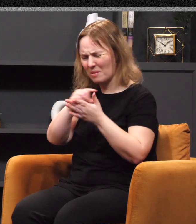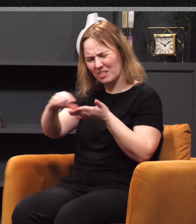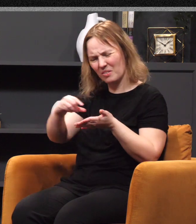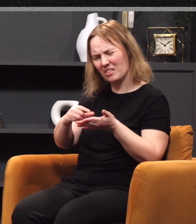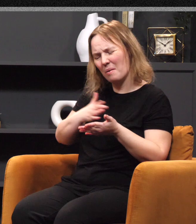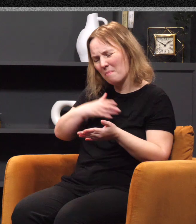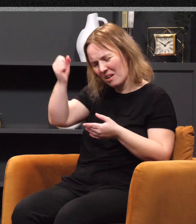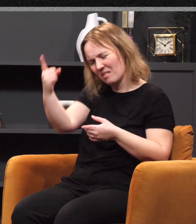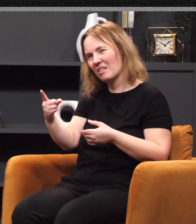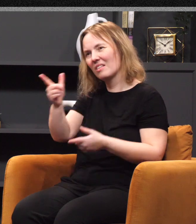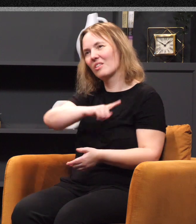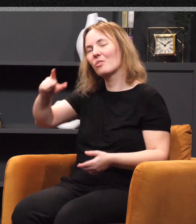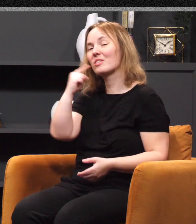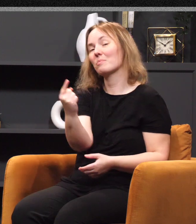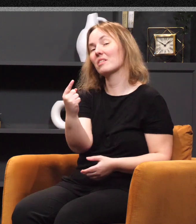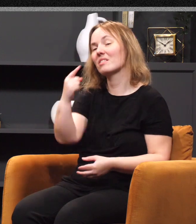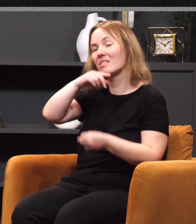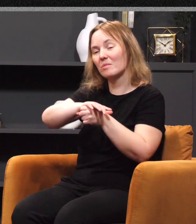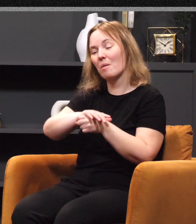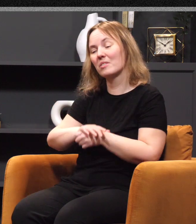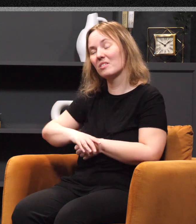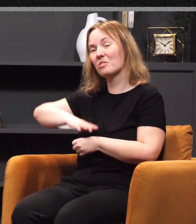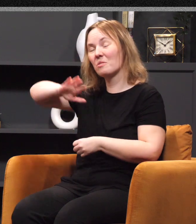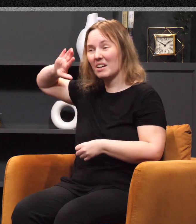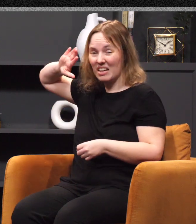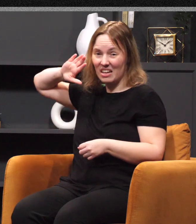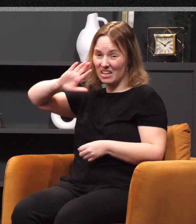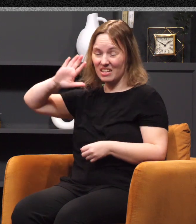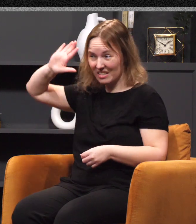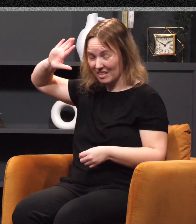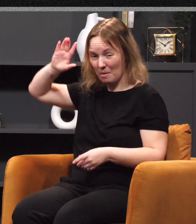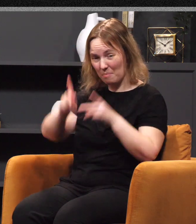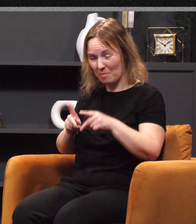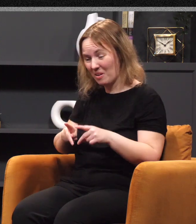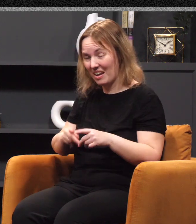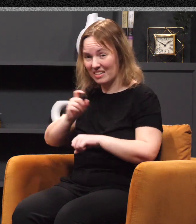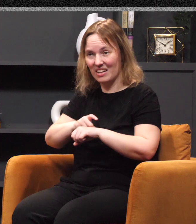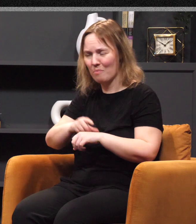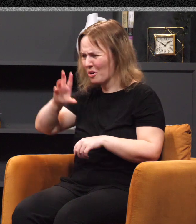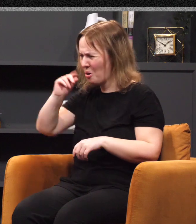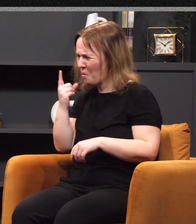my understanding, is the Lord speaks this promise to his people at a time when nobody was physically sick.